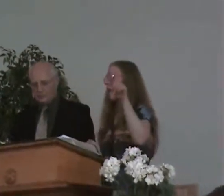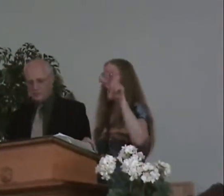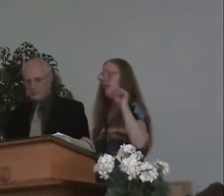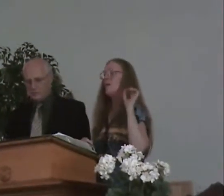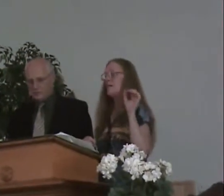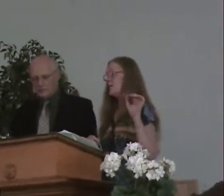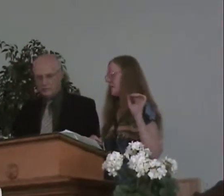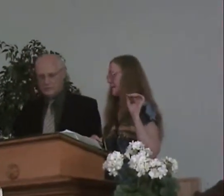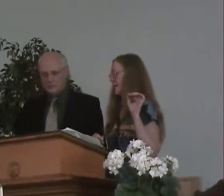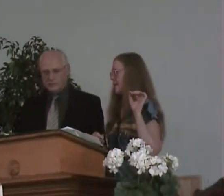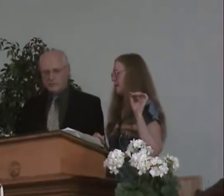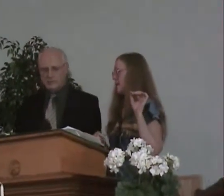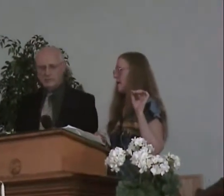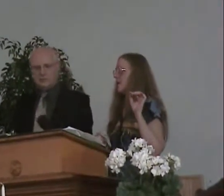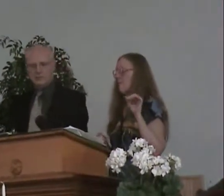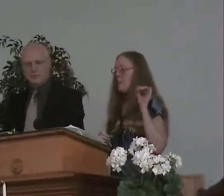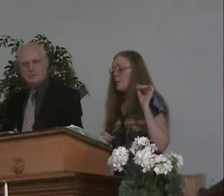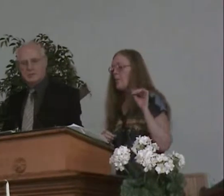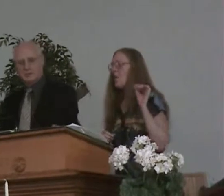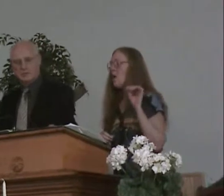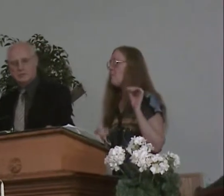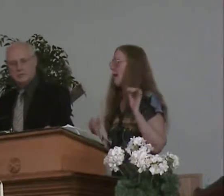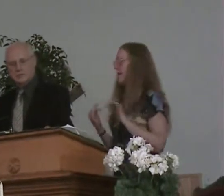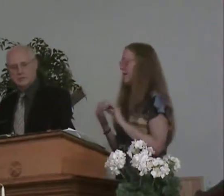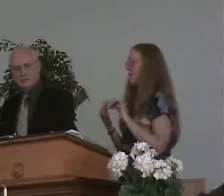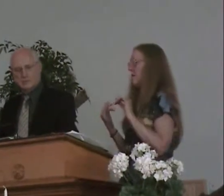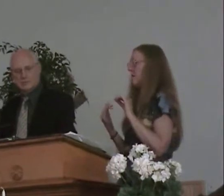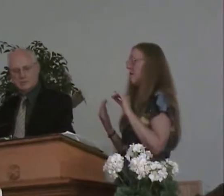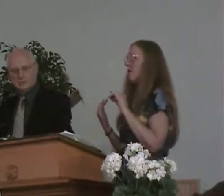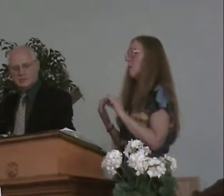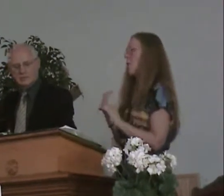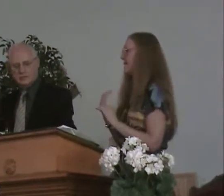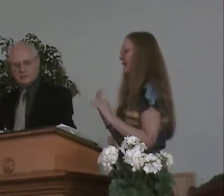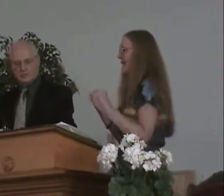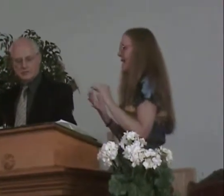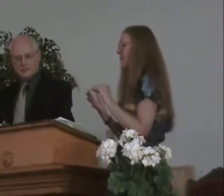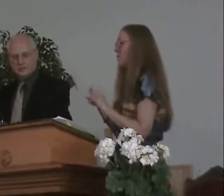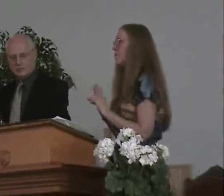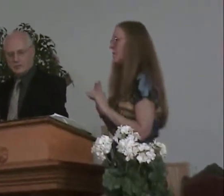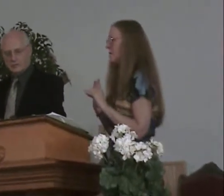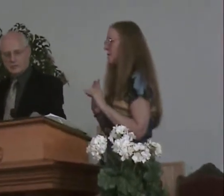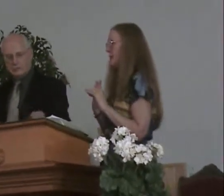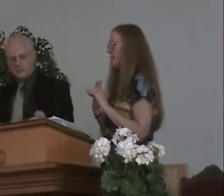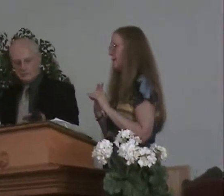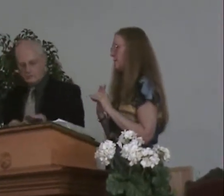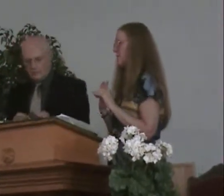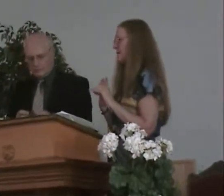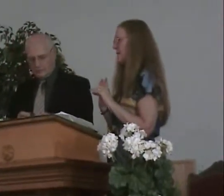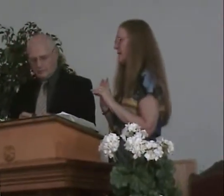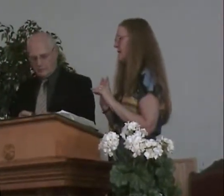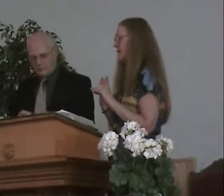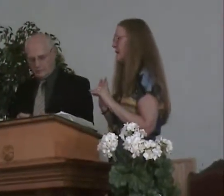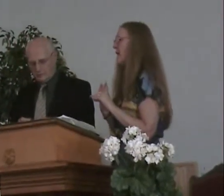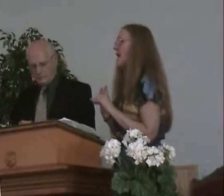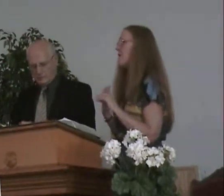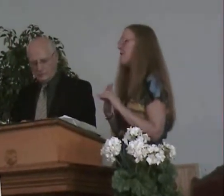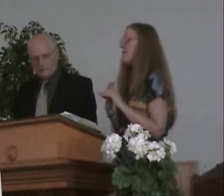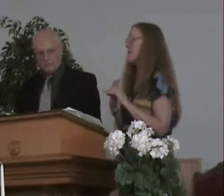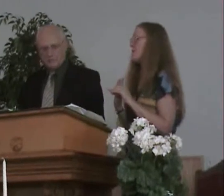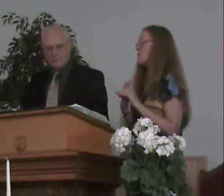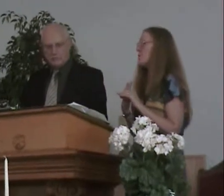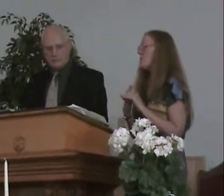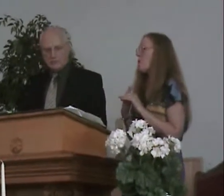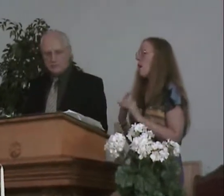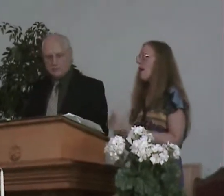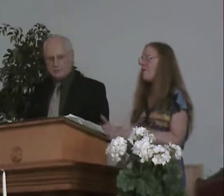run on electricity. We've all been one day, one week without electricity. How